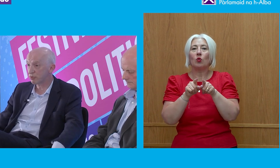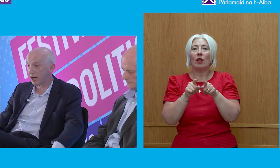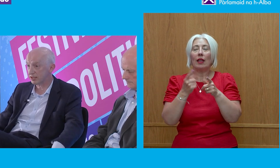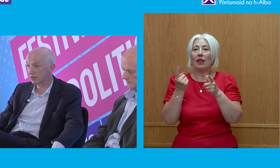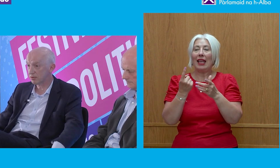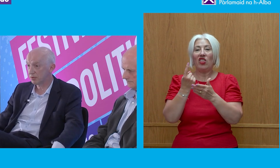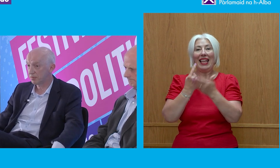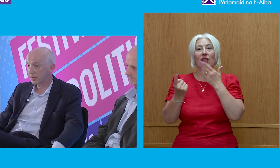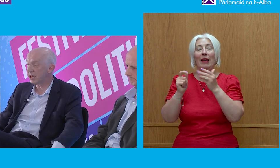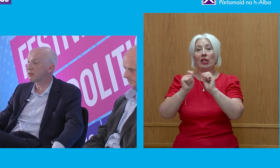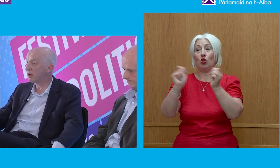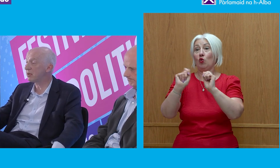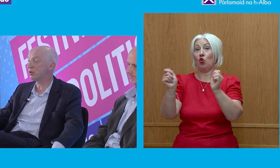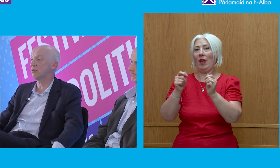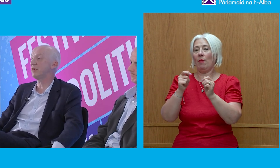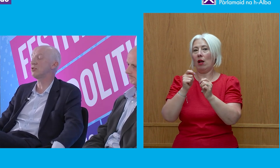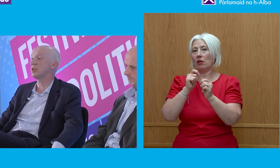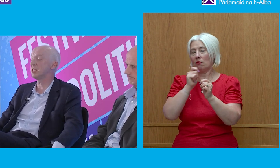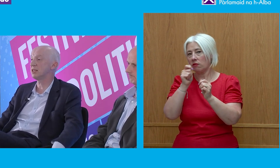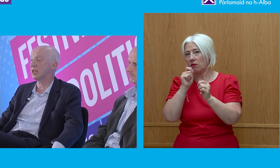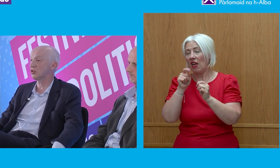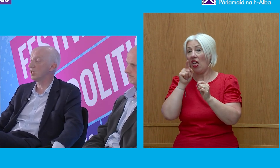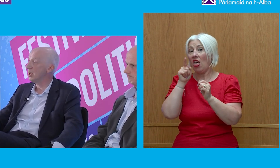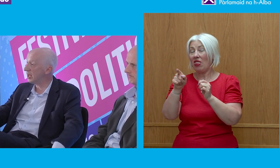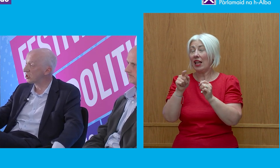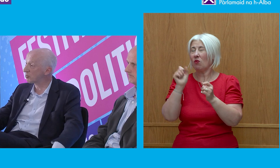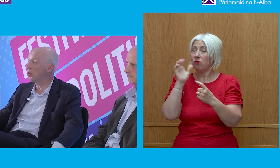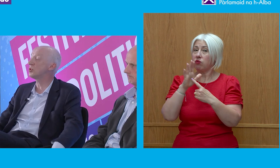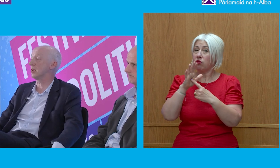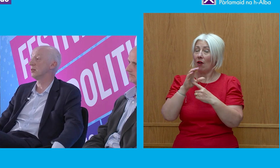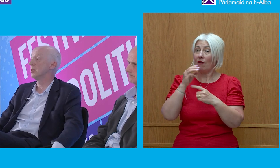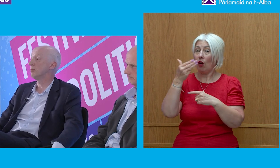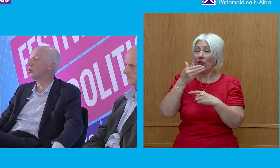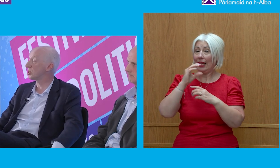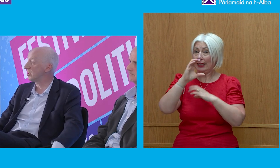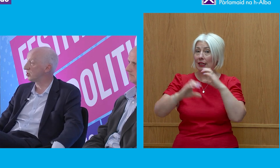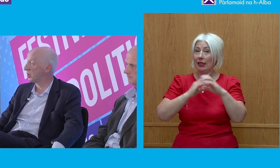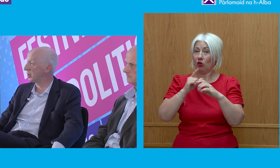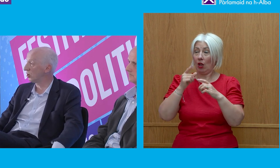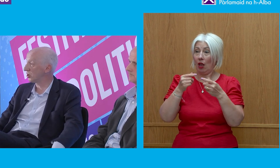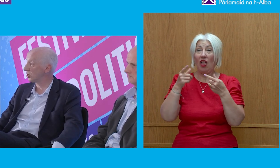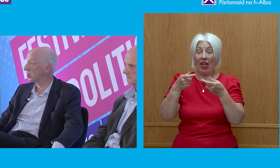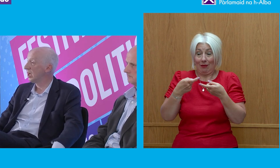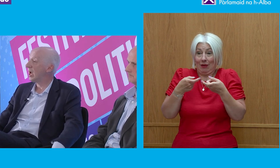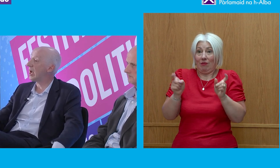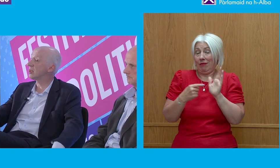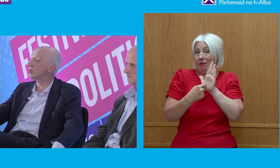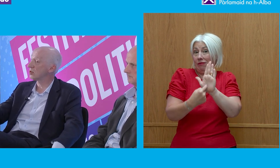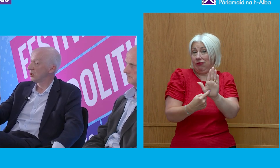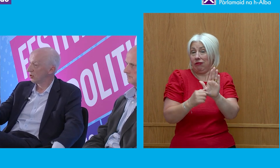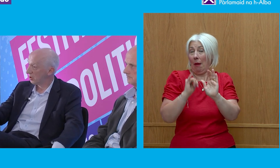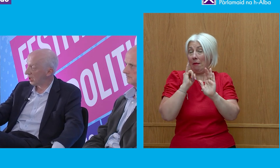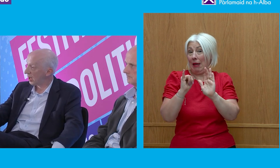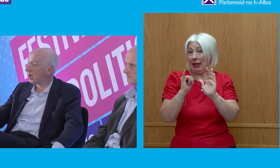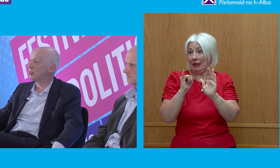independent press. That is a very important feature of the 19th century in exposing poor standards of public conduct and